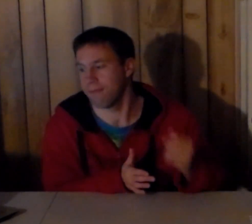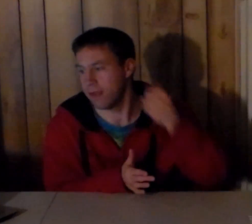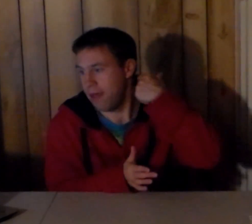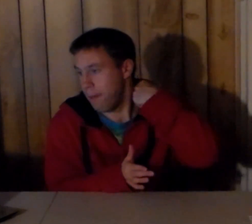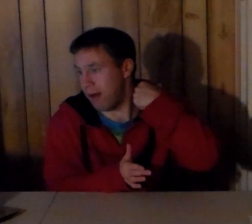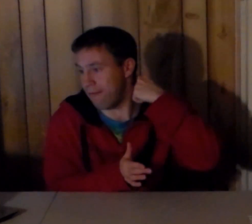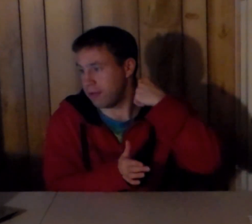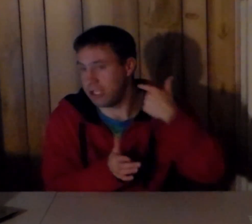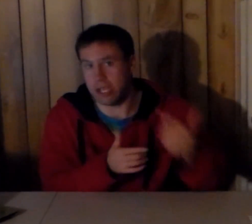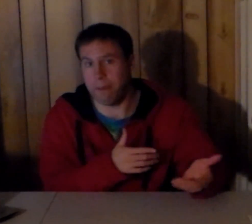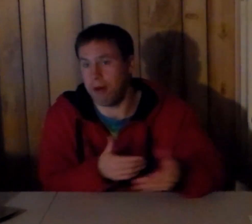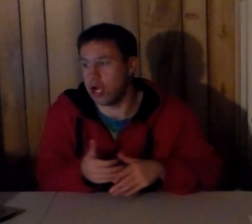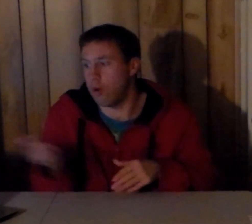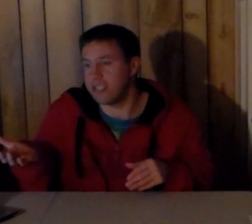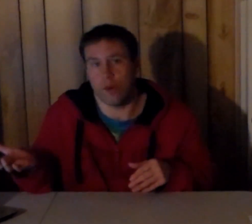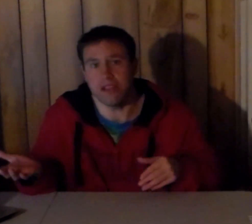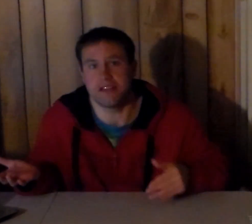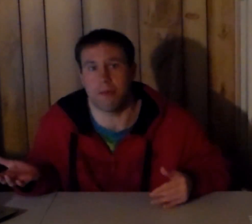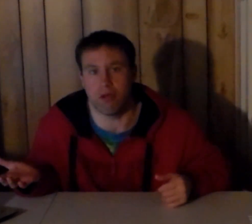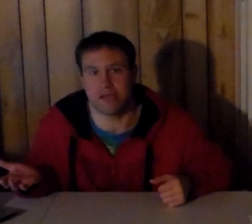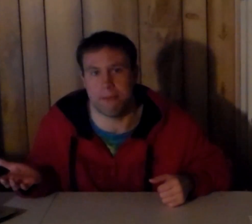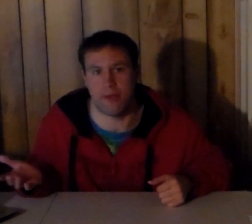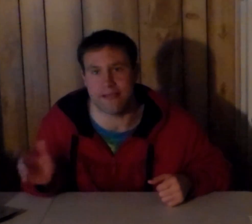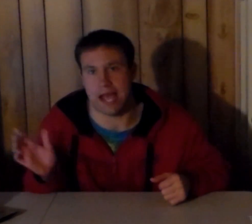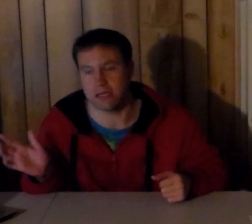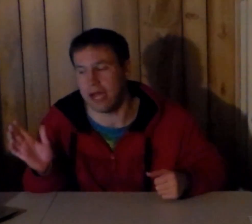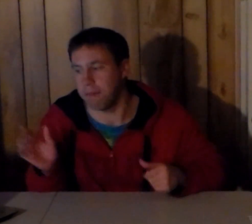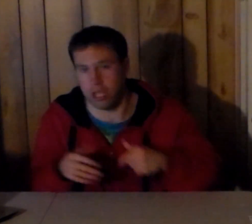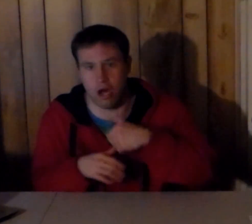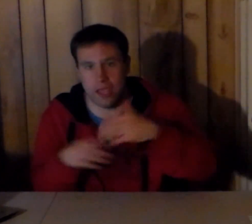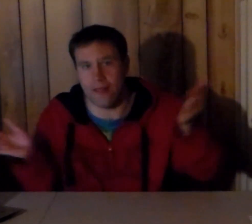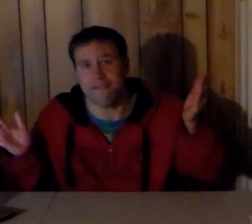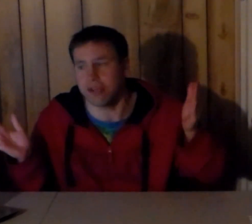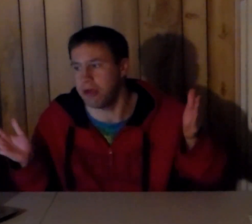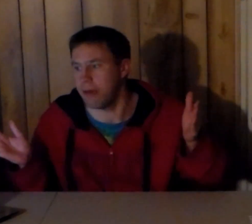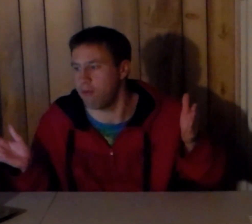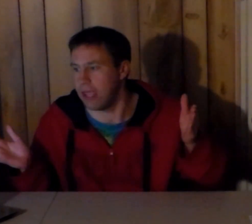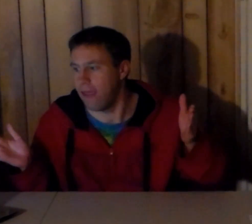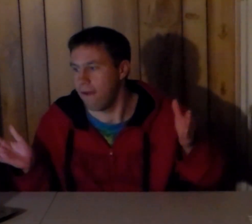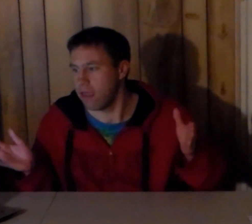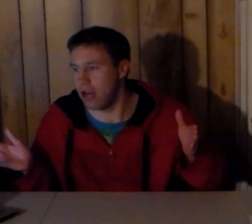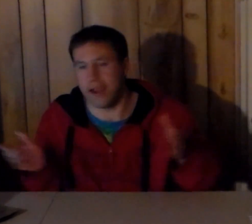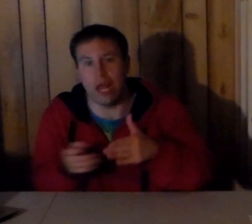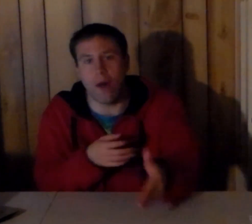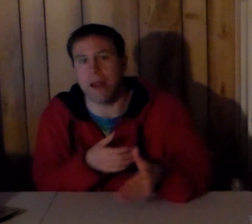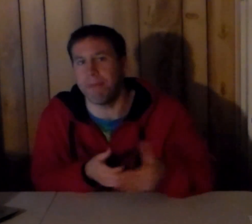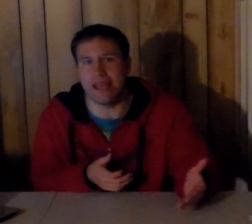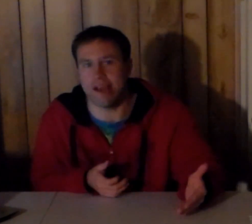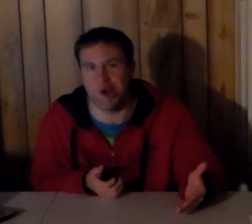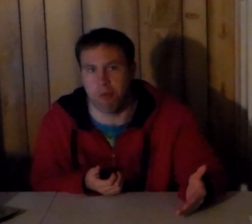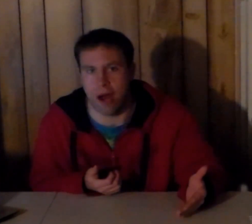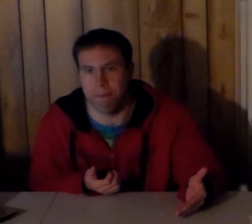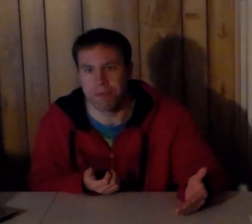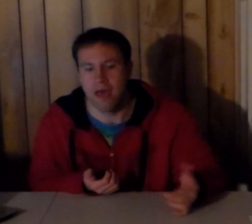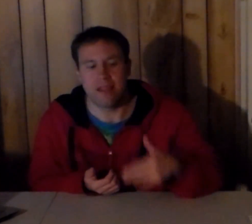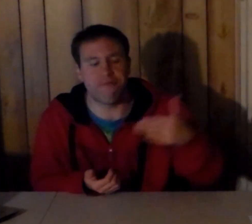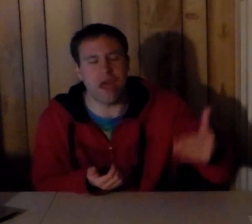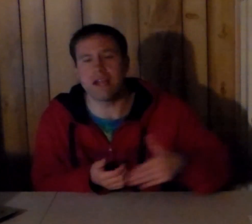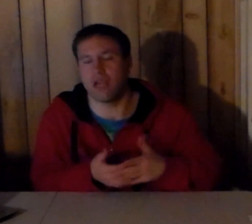but cm punk wasn't with the wwe at that time you know he left wwe you know he didn't want to be there no more the fans